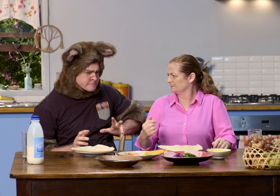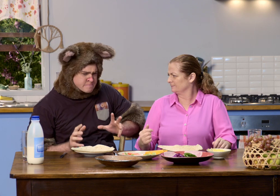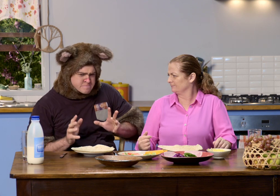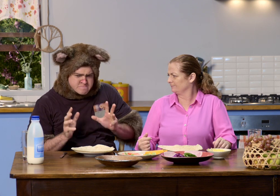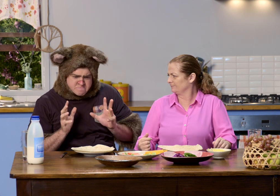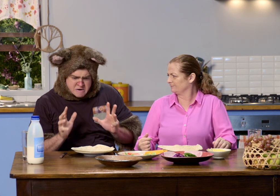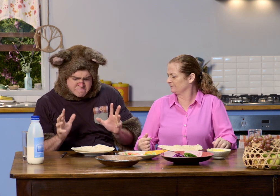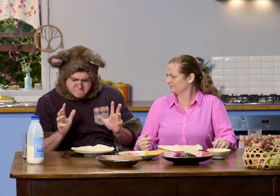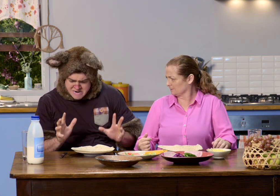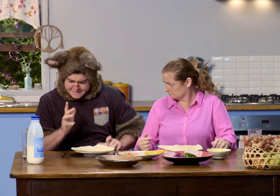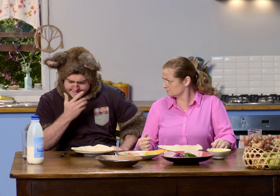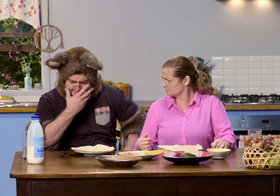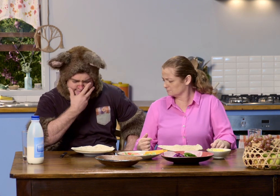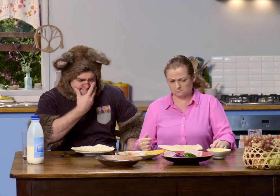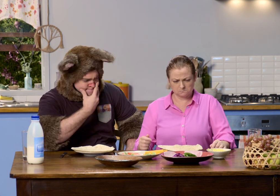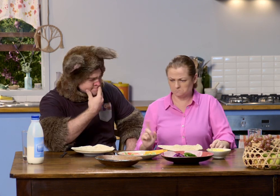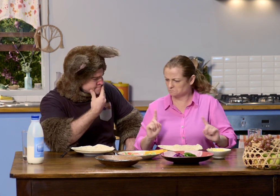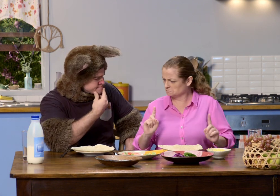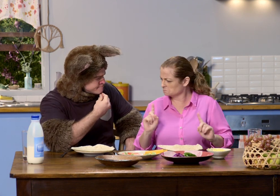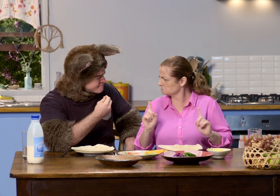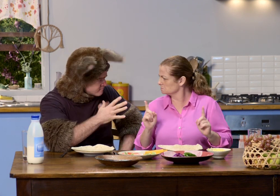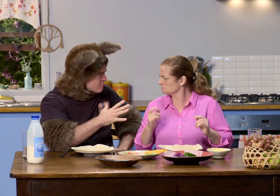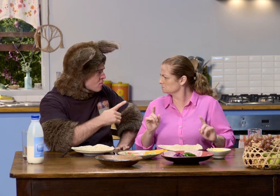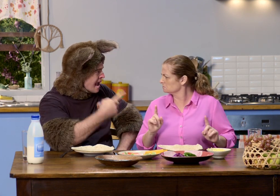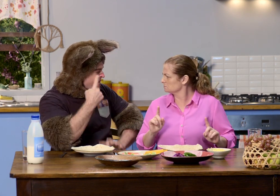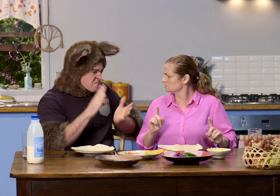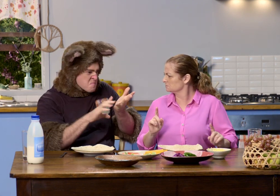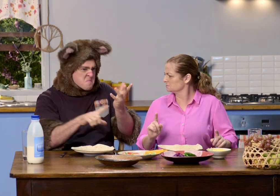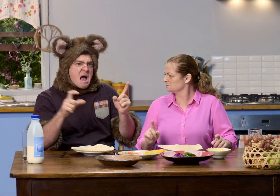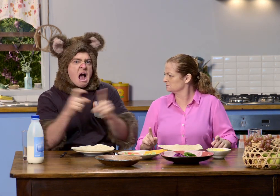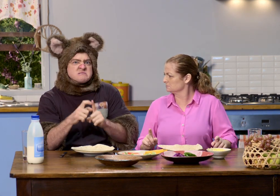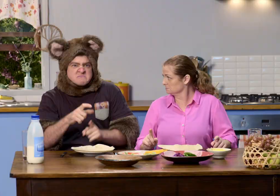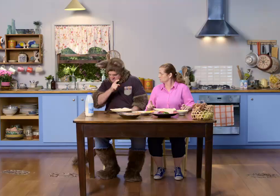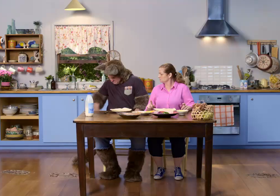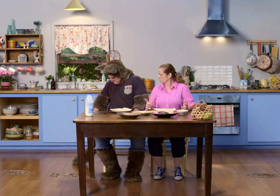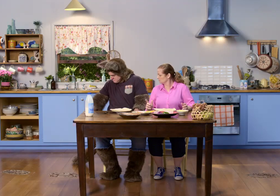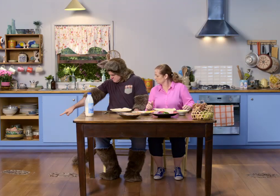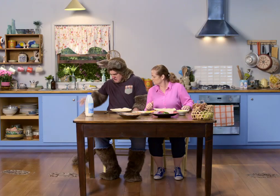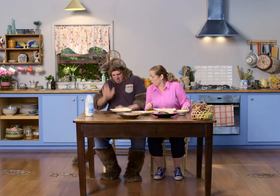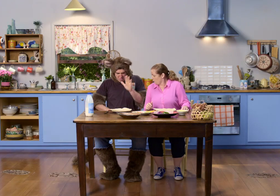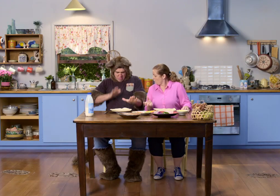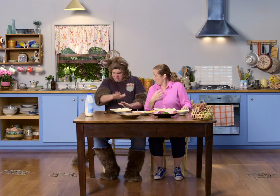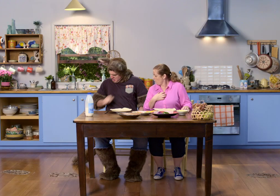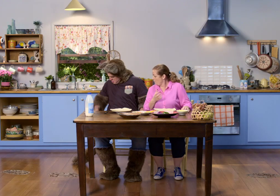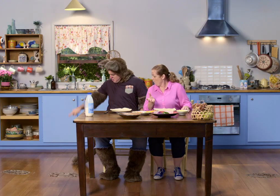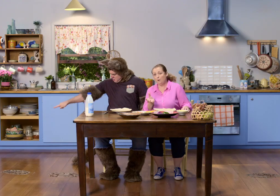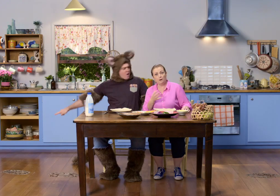Hmm. This is very strange. What is it, Possum? Look, Sally. Look at the muddy footprints. Oh.